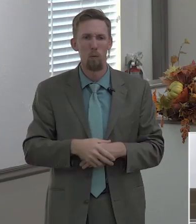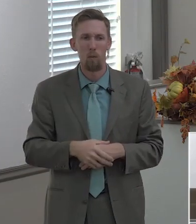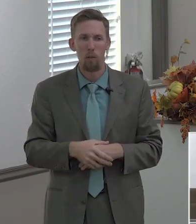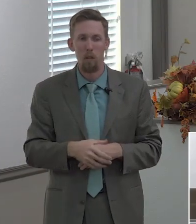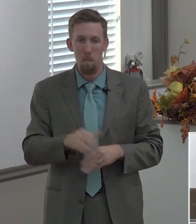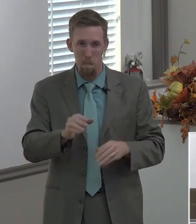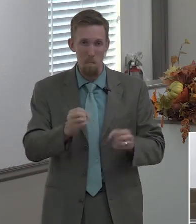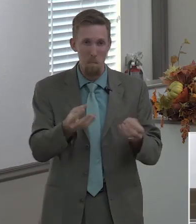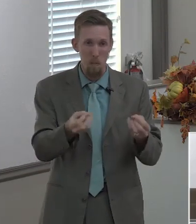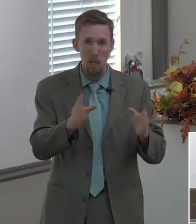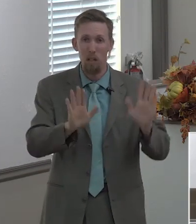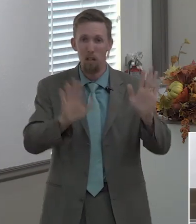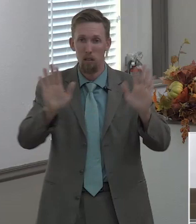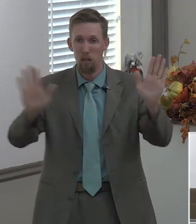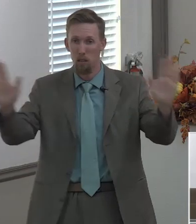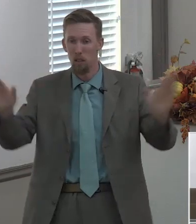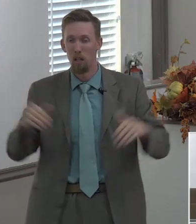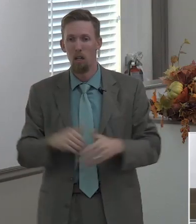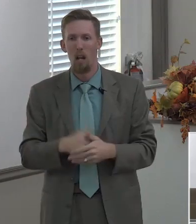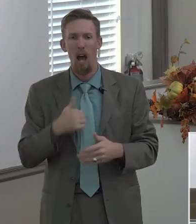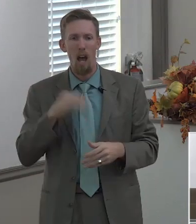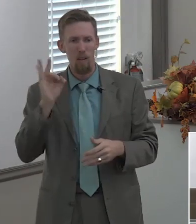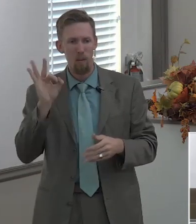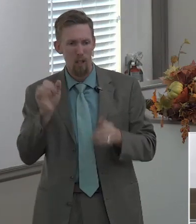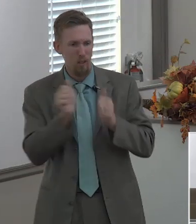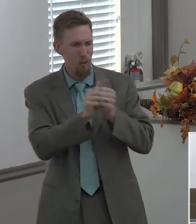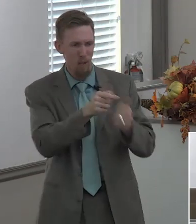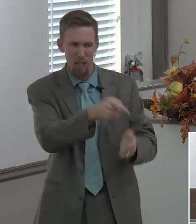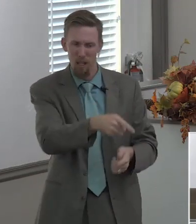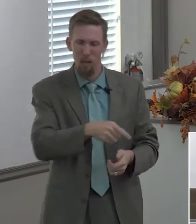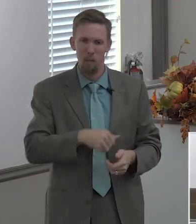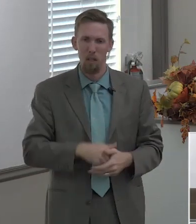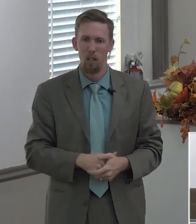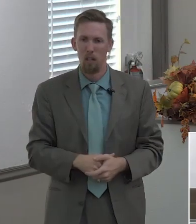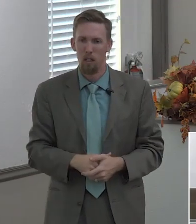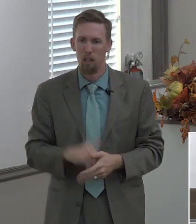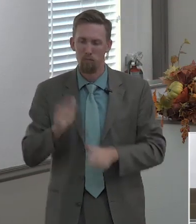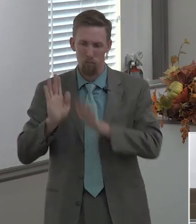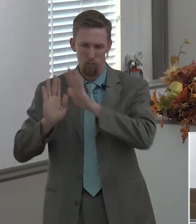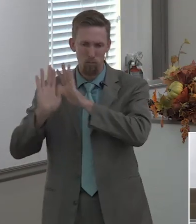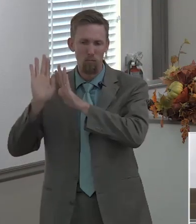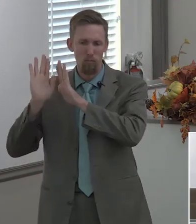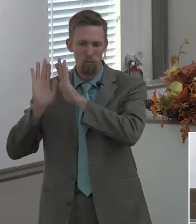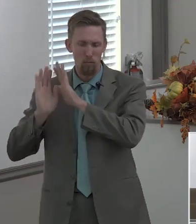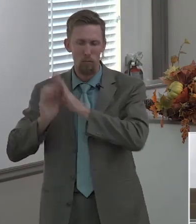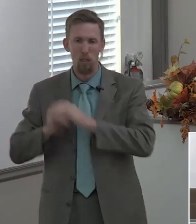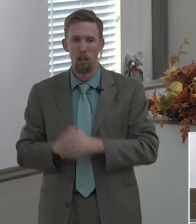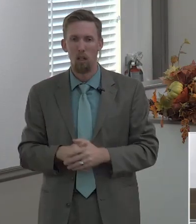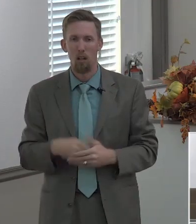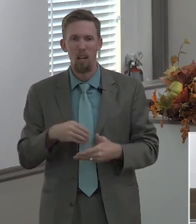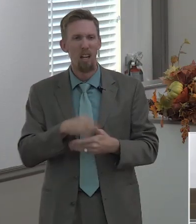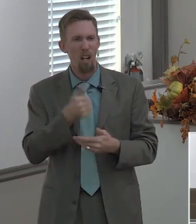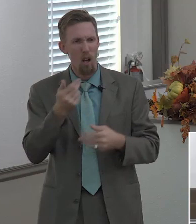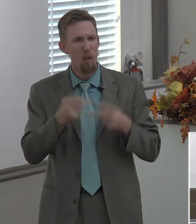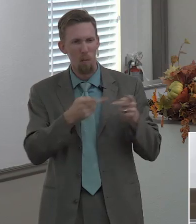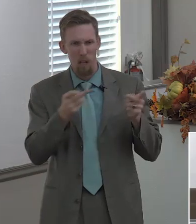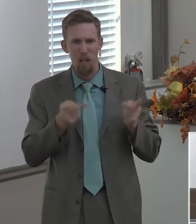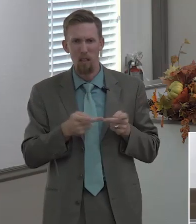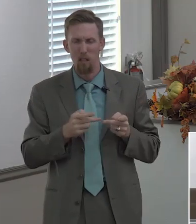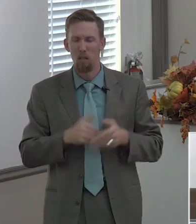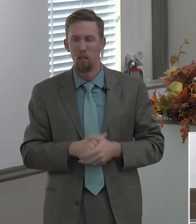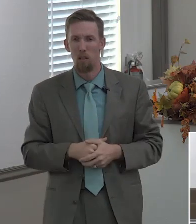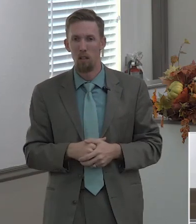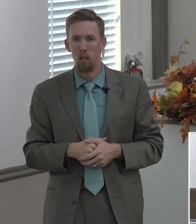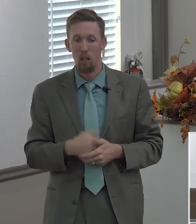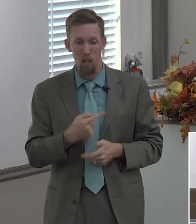when he preached here and we had a meal together and i preached with him in in other venues